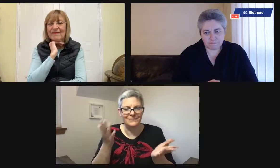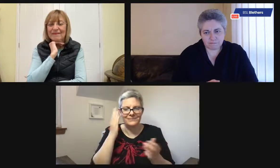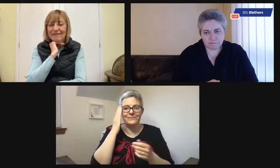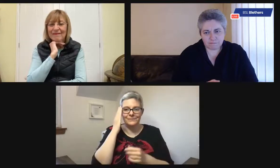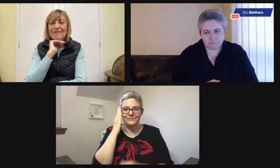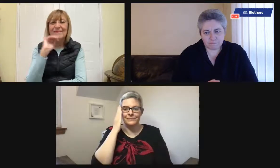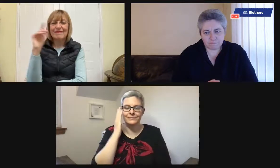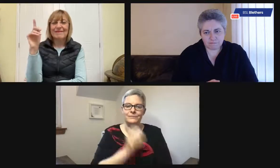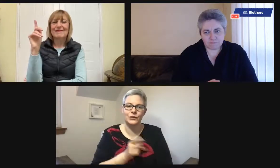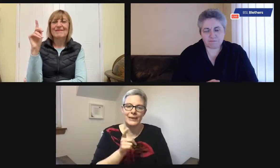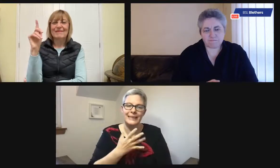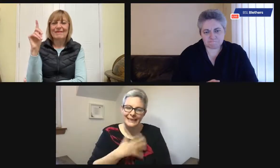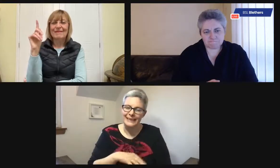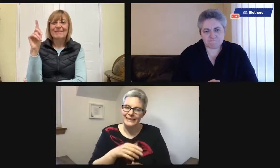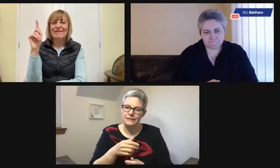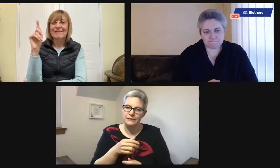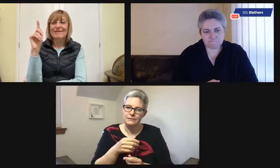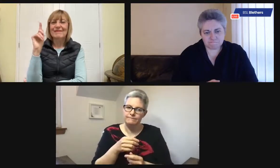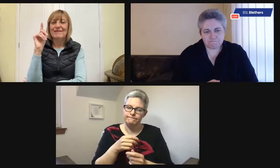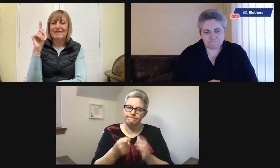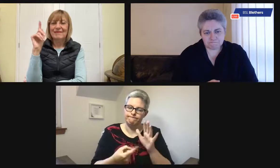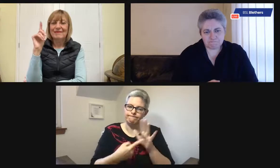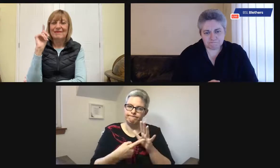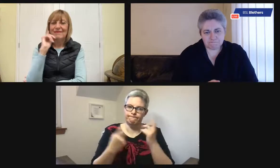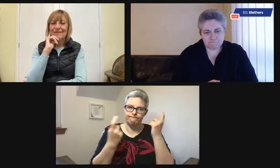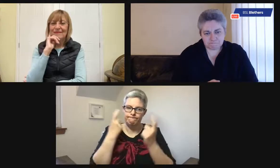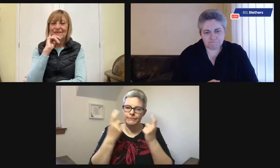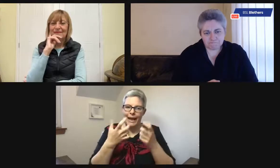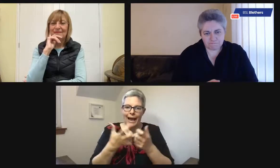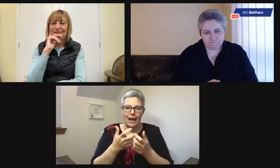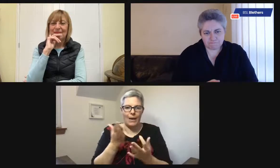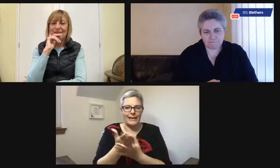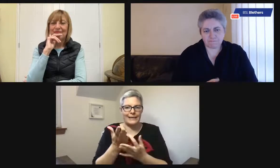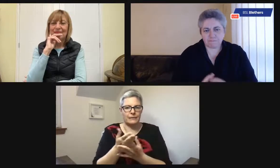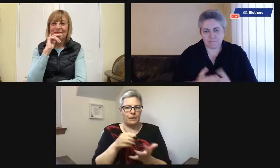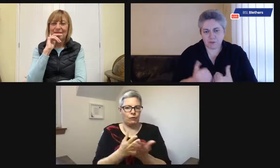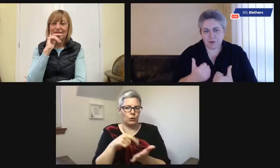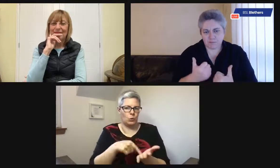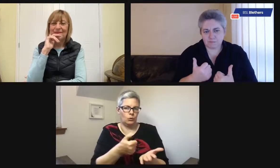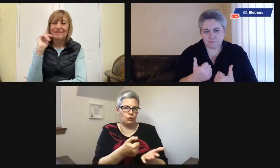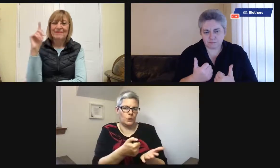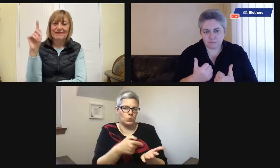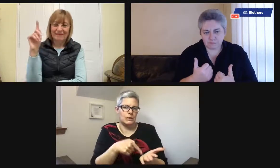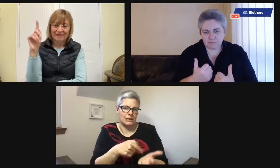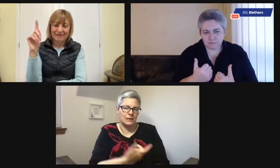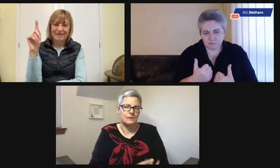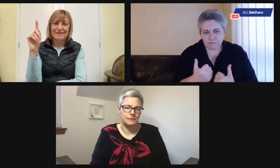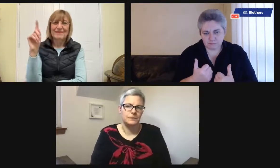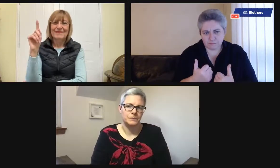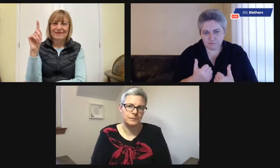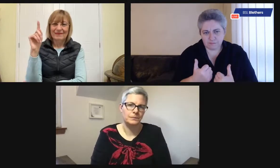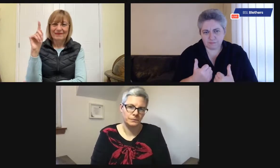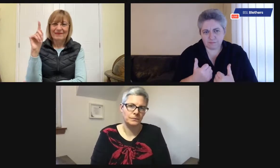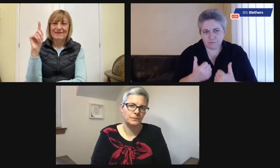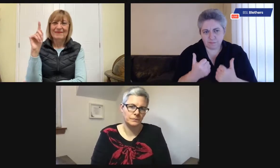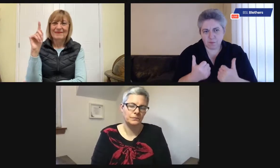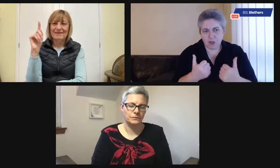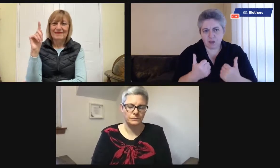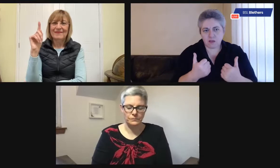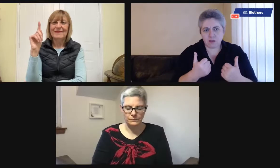They might have difficulty remembering what number ITV is. So you need to think about some strategies of how you might help